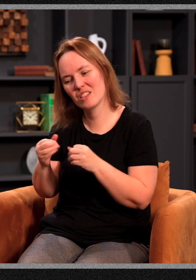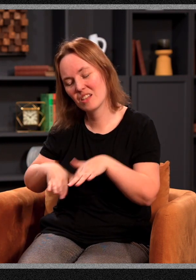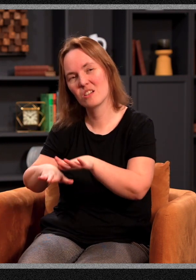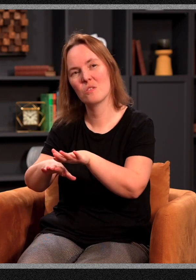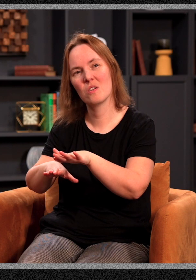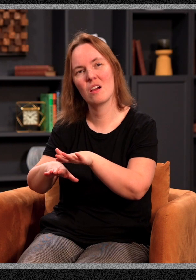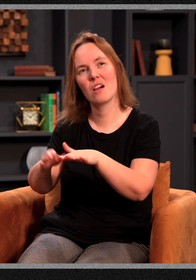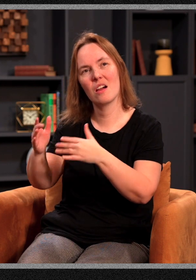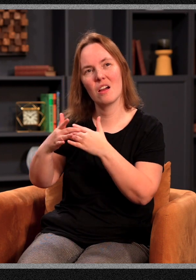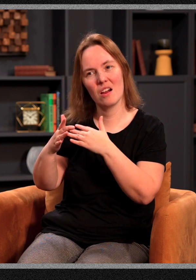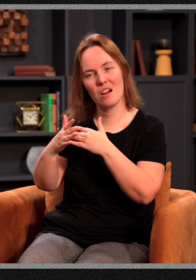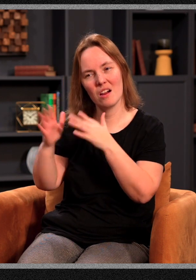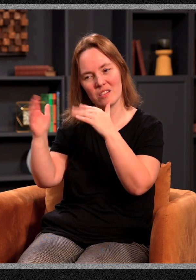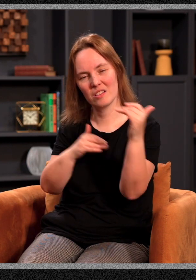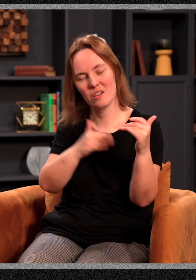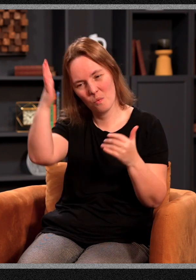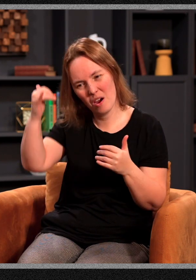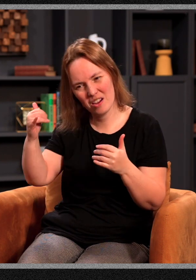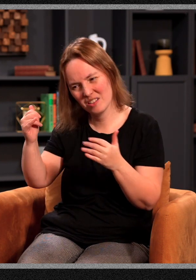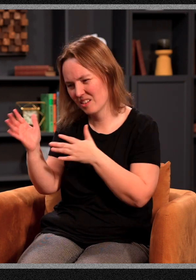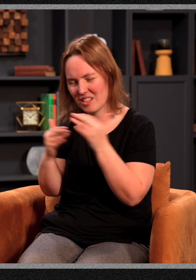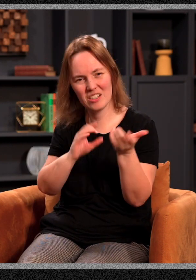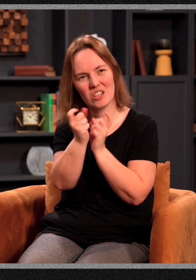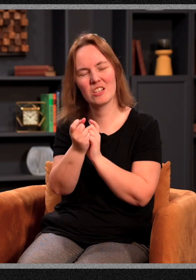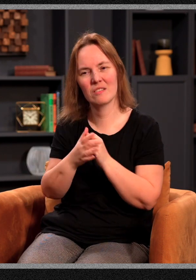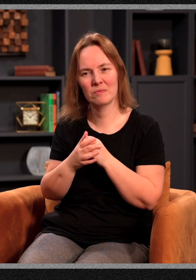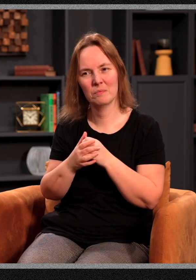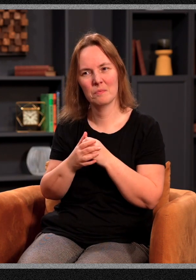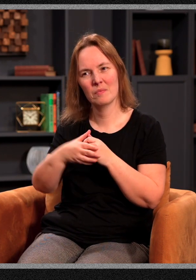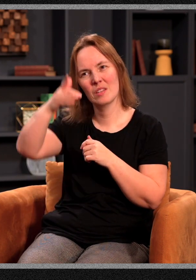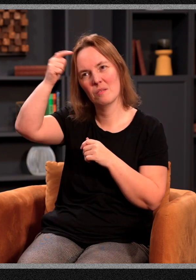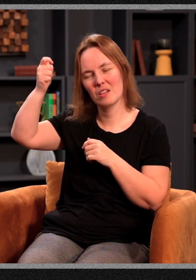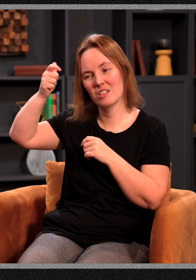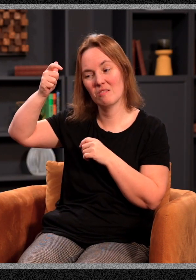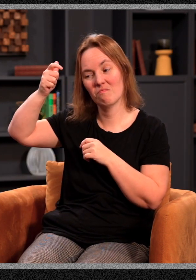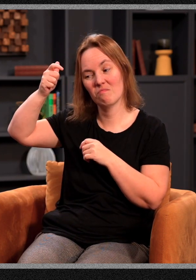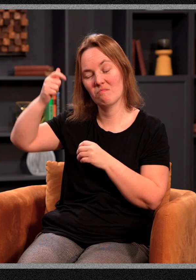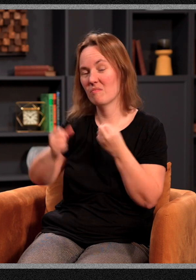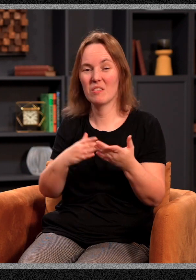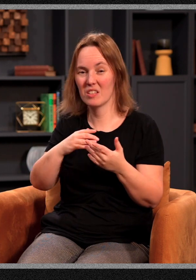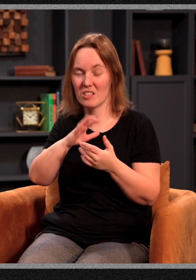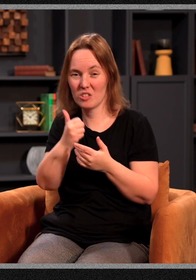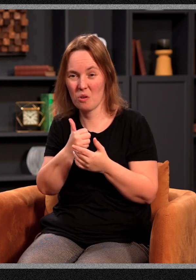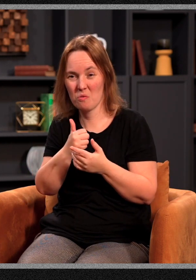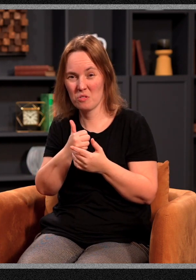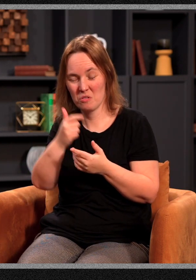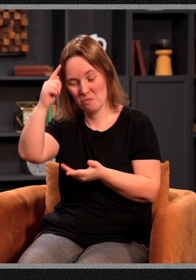into our city. Why isn't our city changed? Because most of us don't believe we can make a difference. Right?